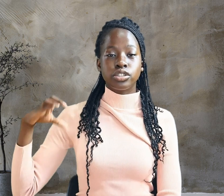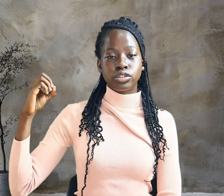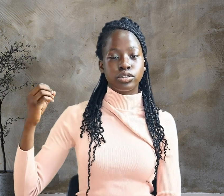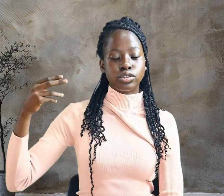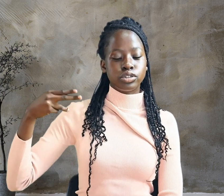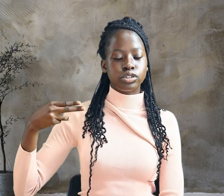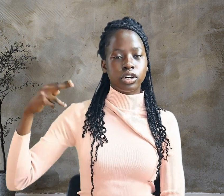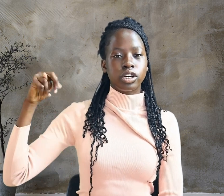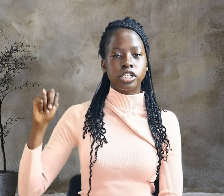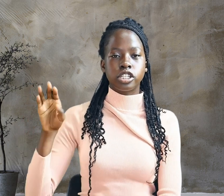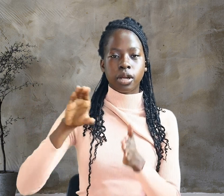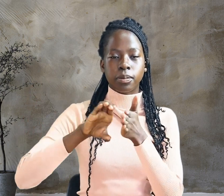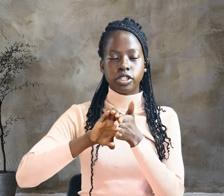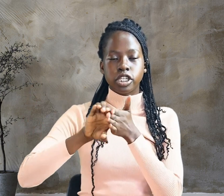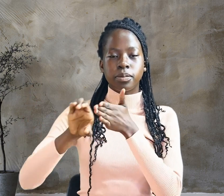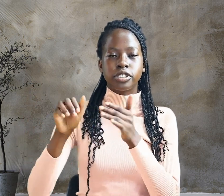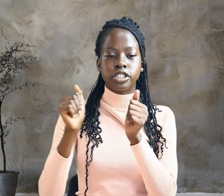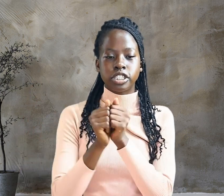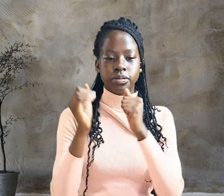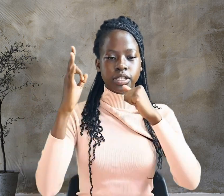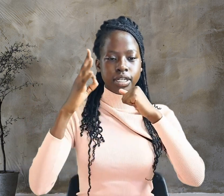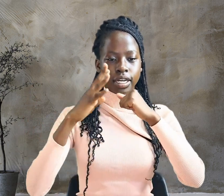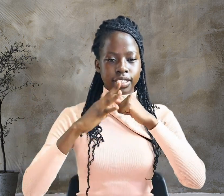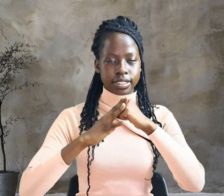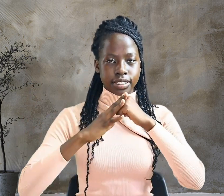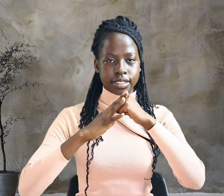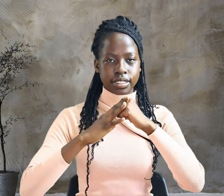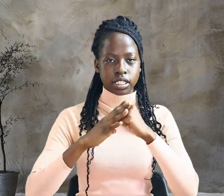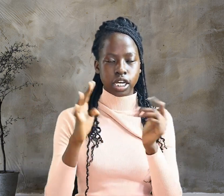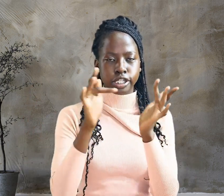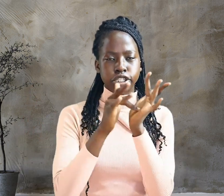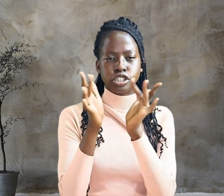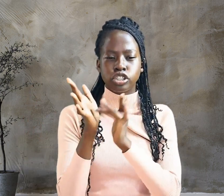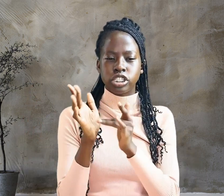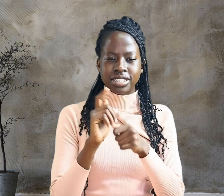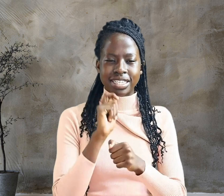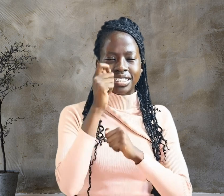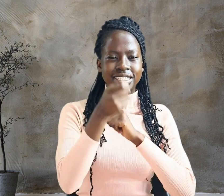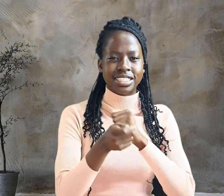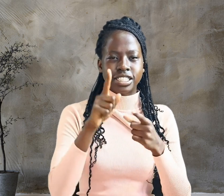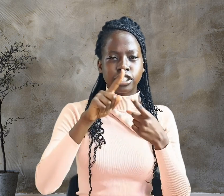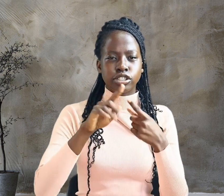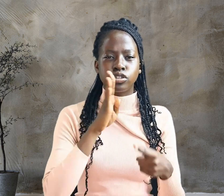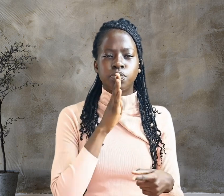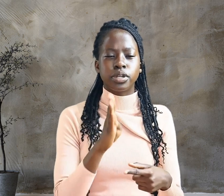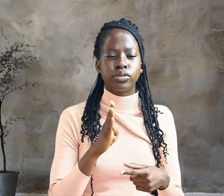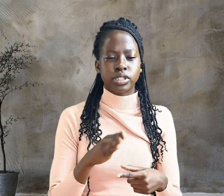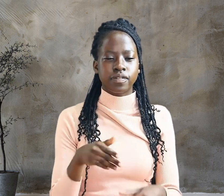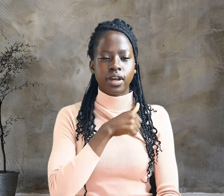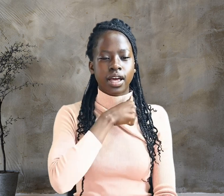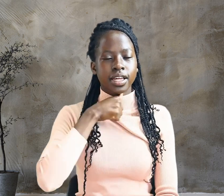John Chapter 19 Jesus Sentenced to be Crucified